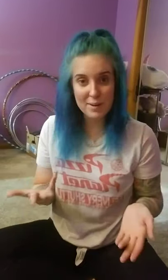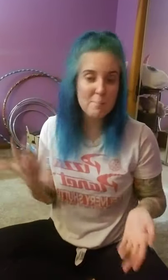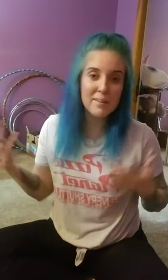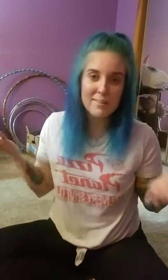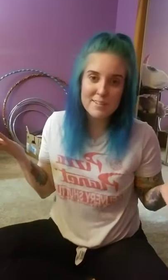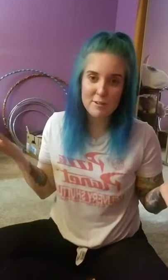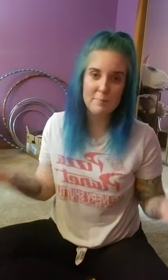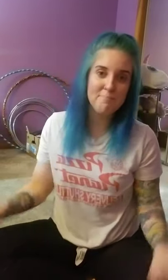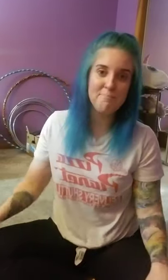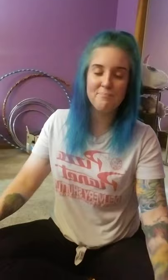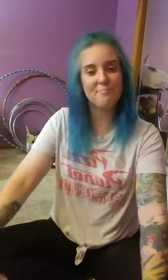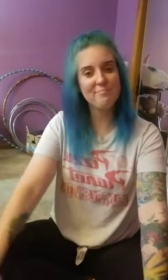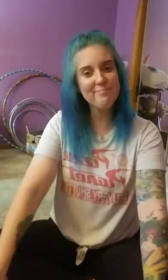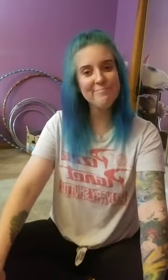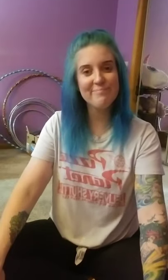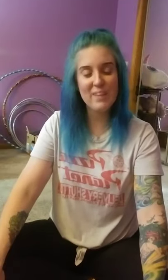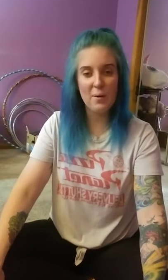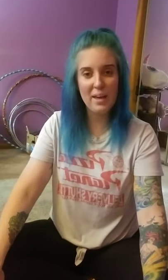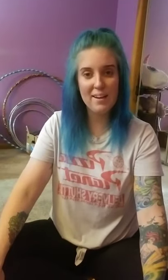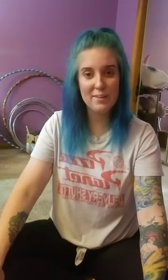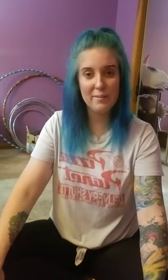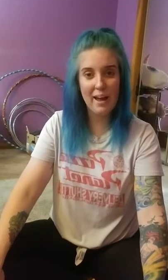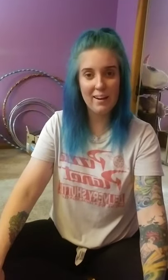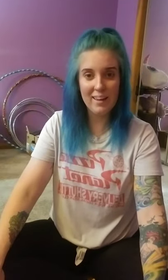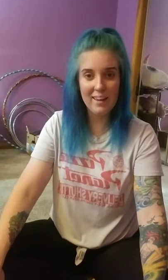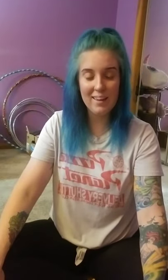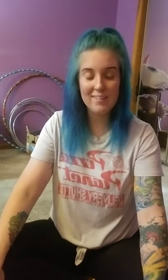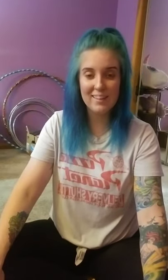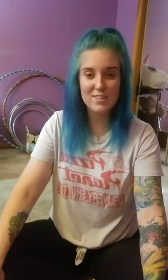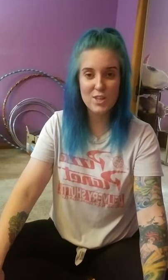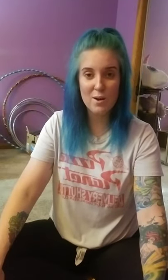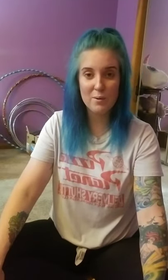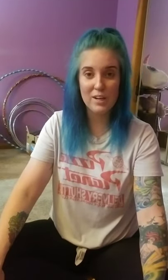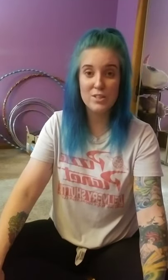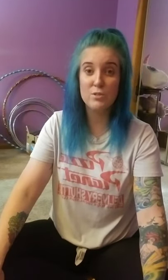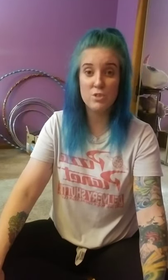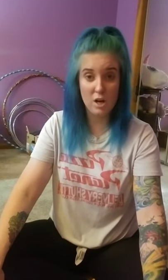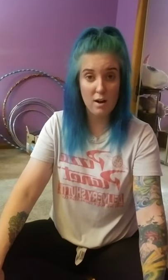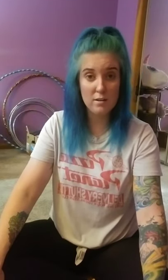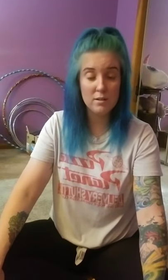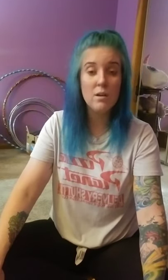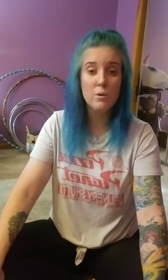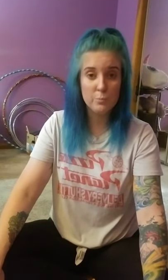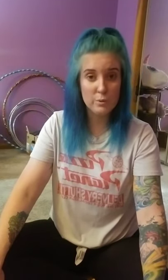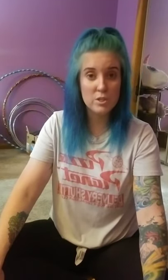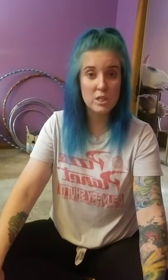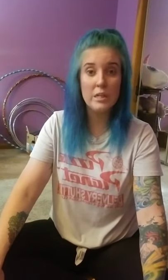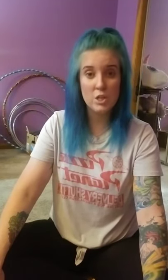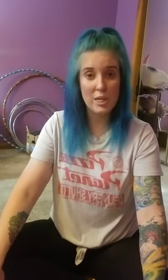but a little different. Okay, are you ready? Let's go. We're gonna do dog, cock, rooster, sheep.